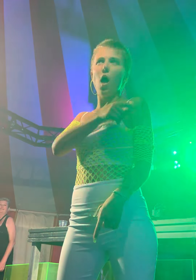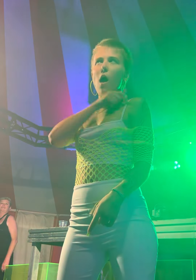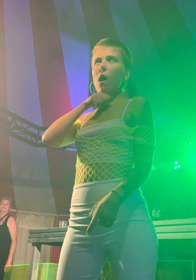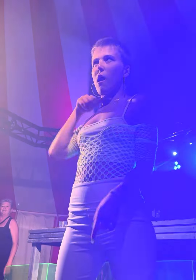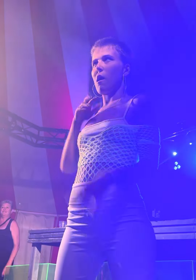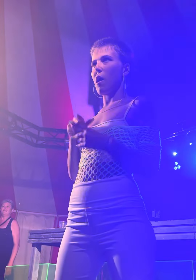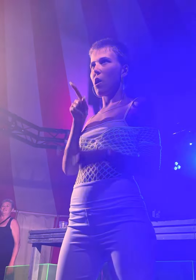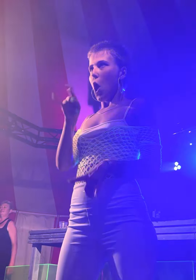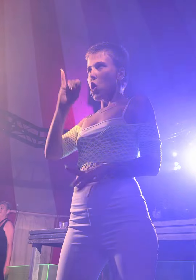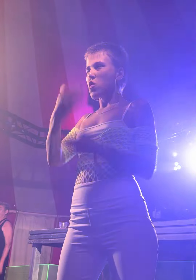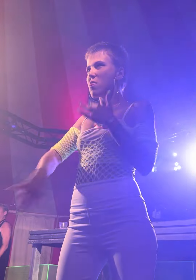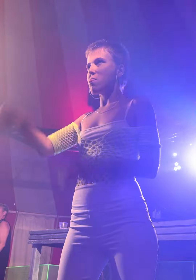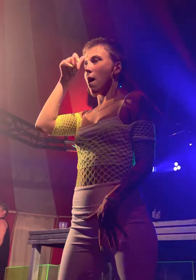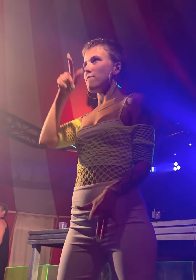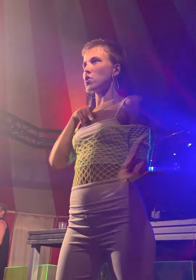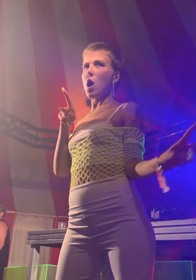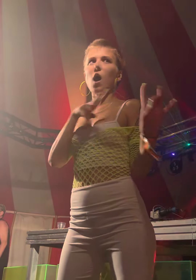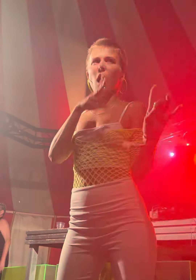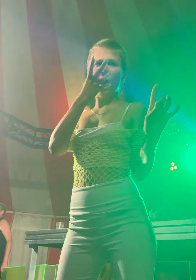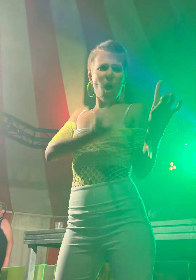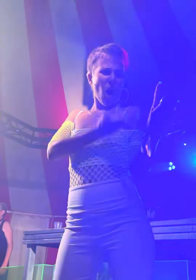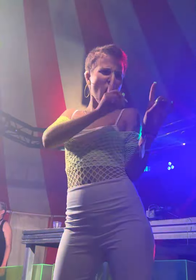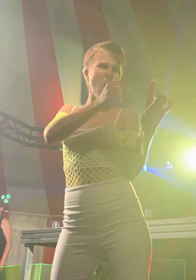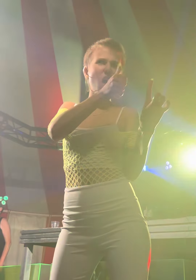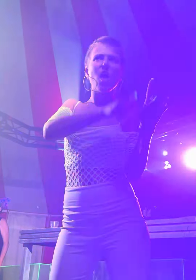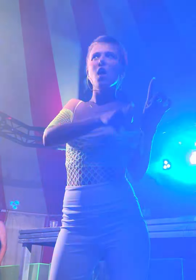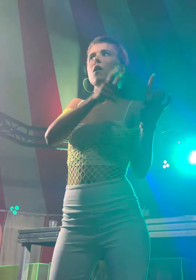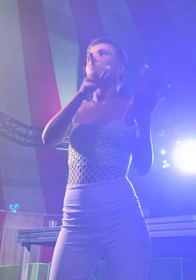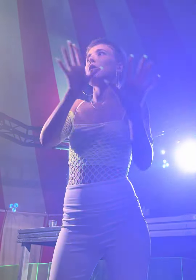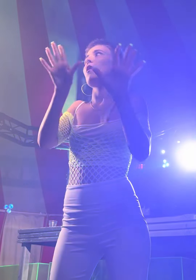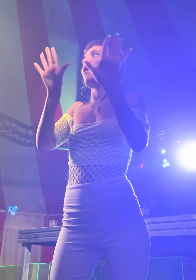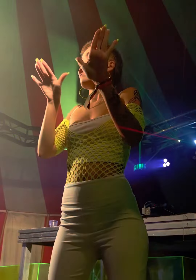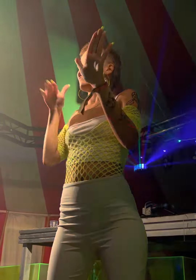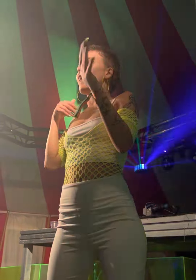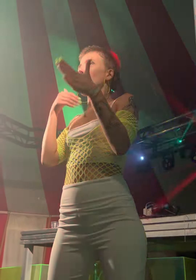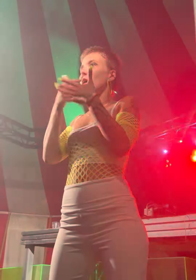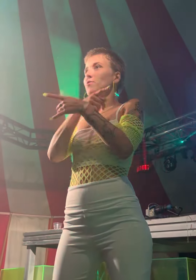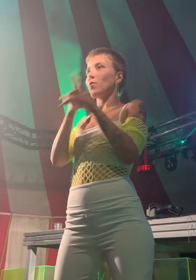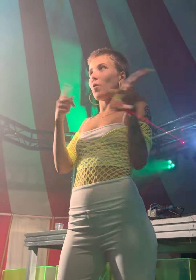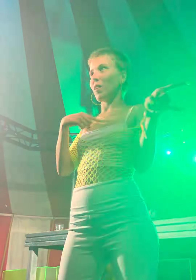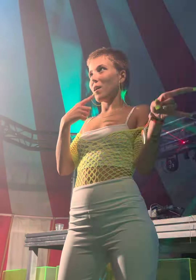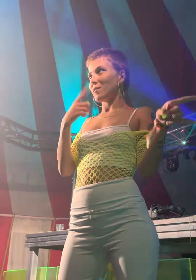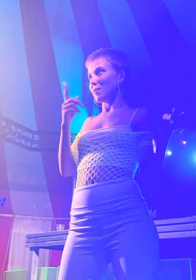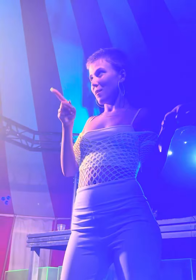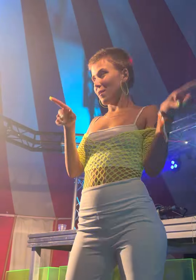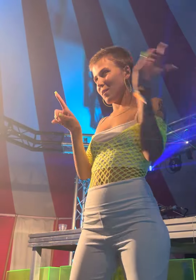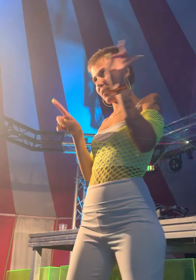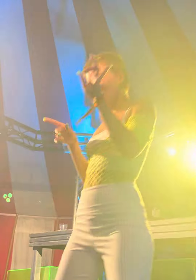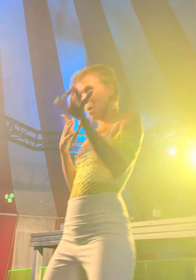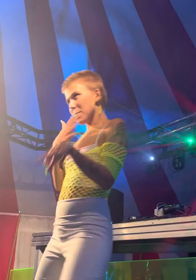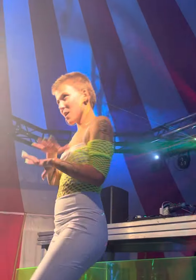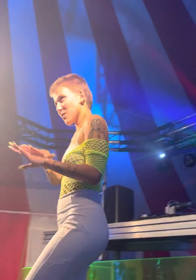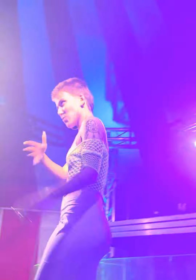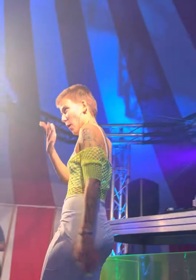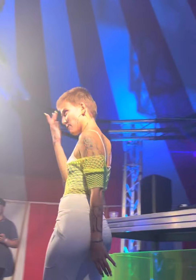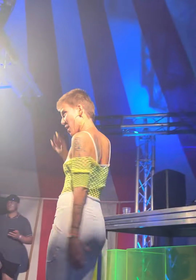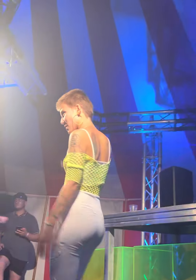sitting next to you You think I'm get this and it's you And after a lifetime Please don't forget